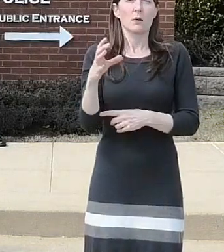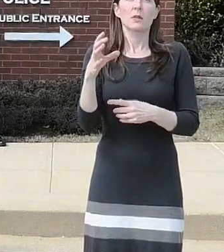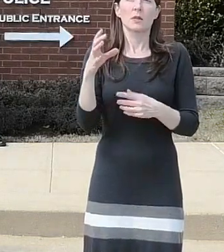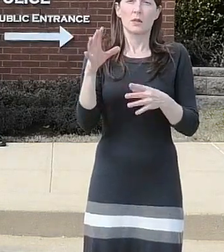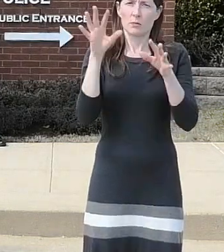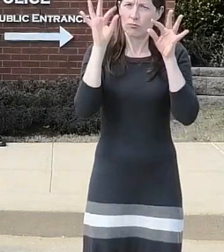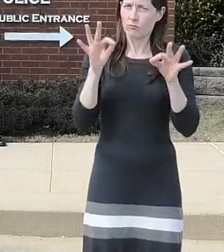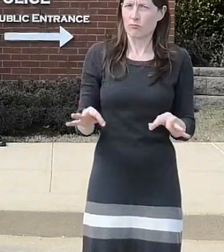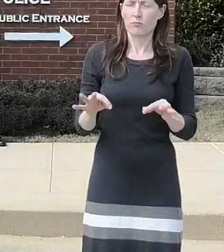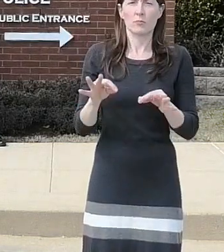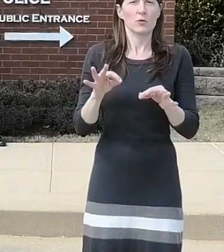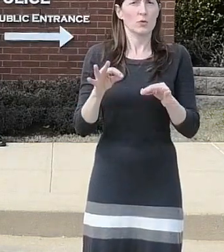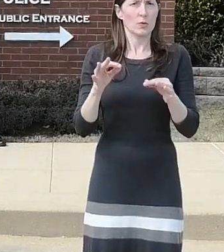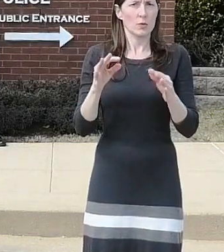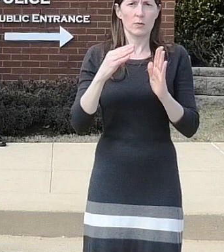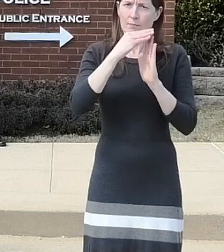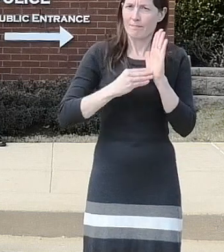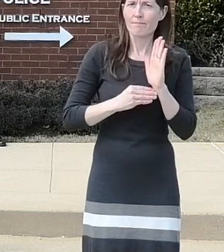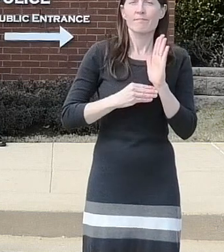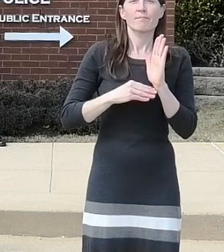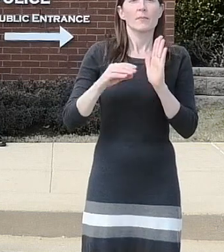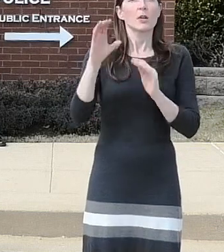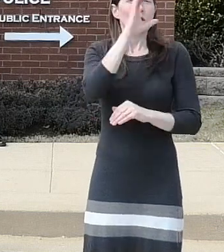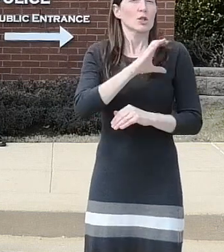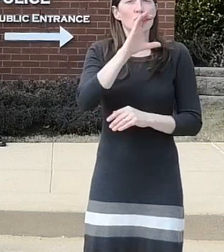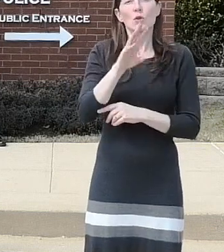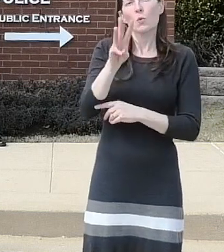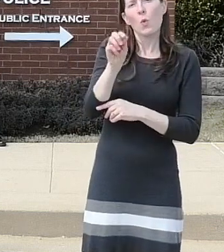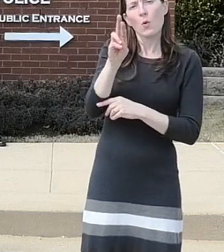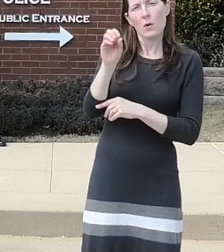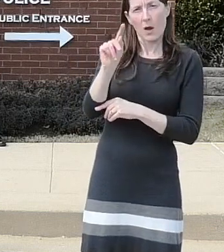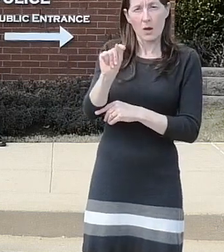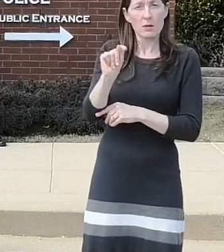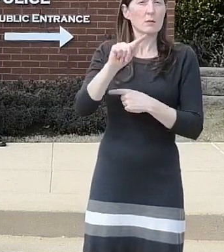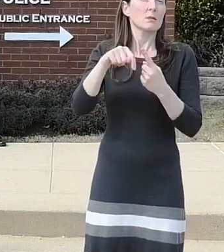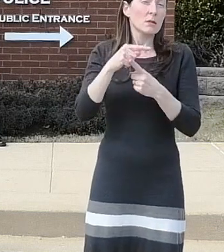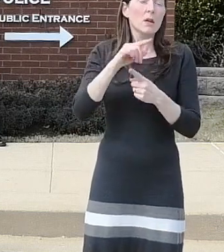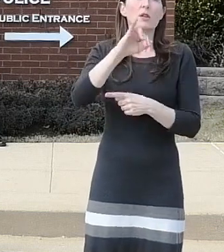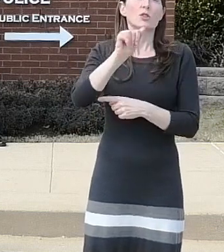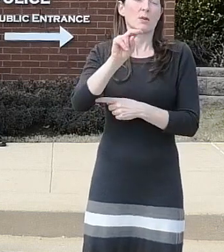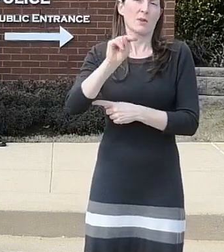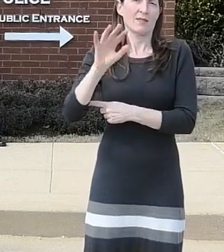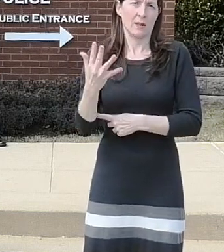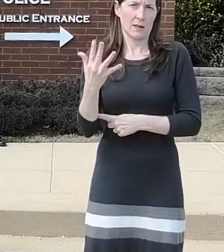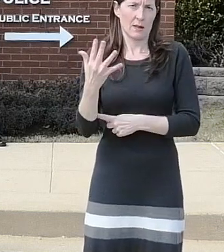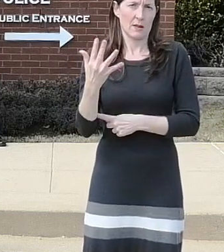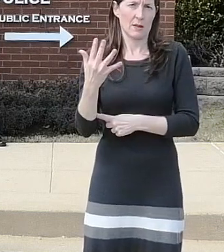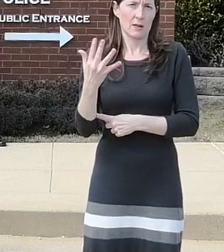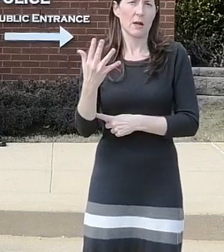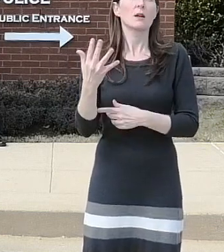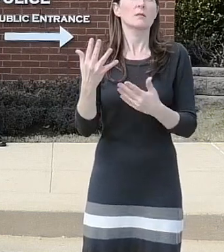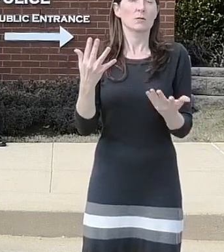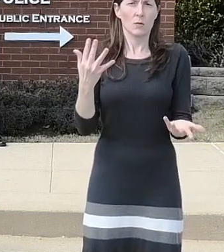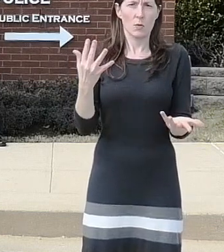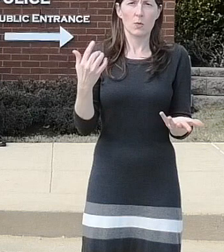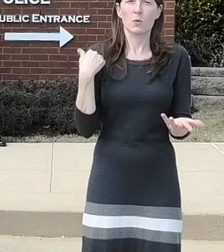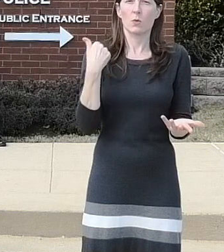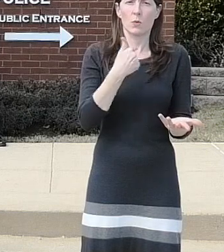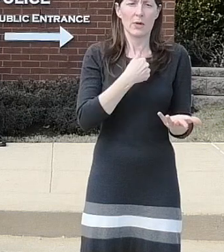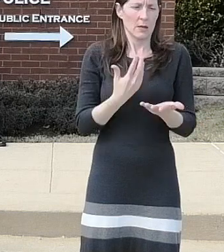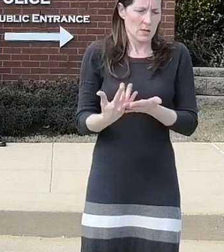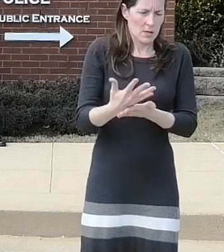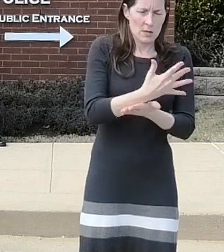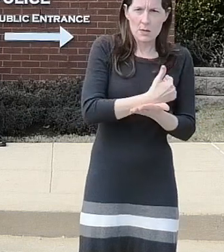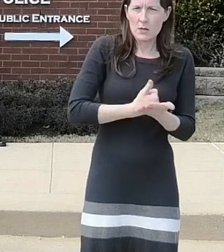at the suspect's residence on january 5th a large amount of digital evidence was then processed and